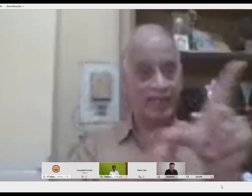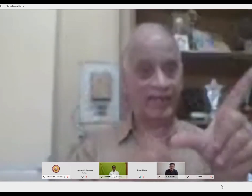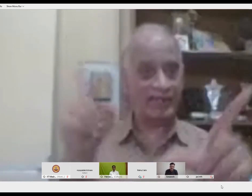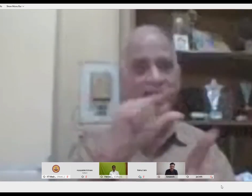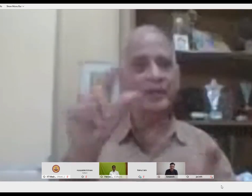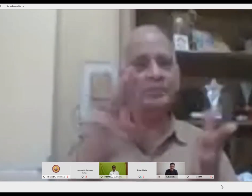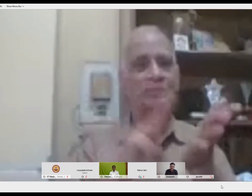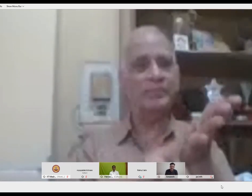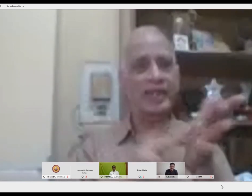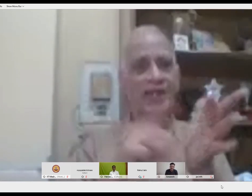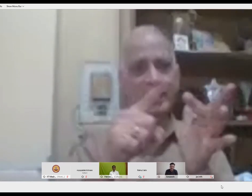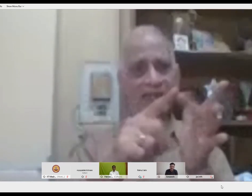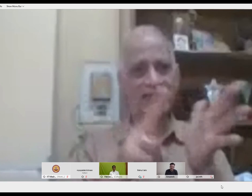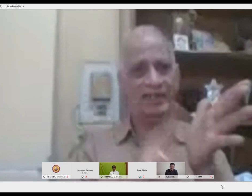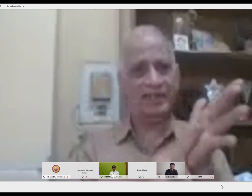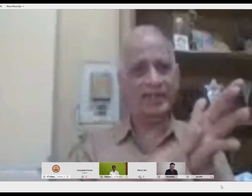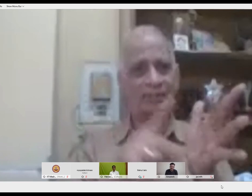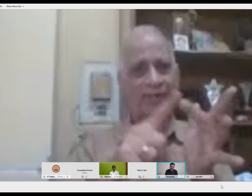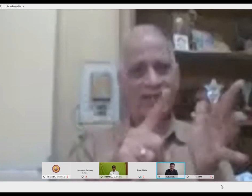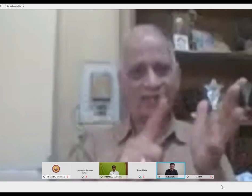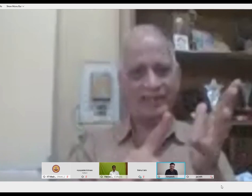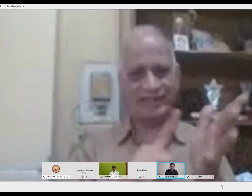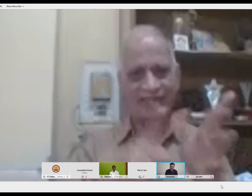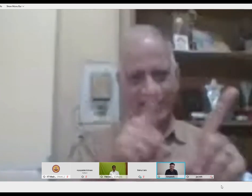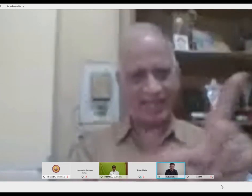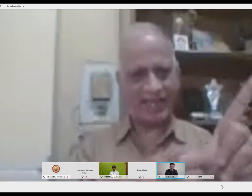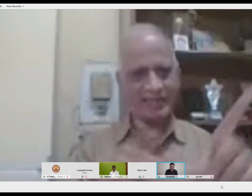So since 2000, since the millennium.